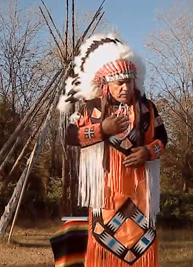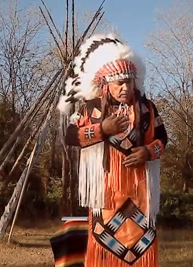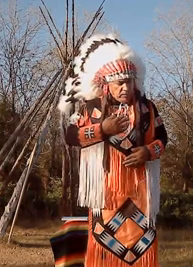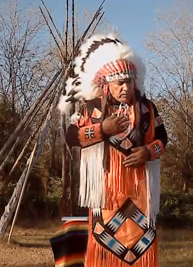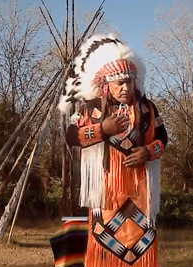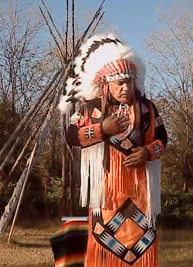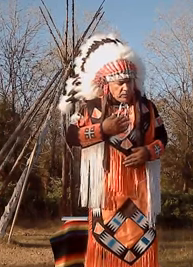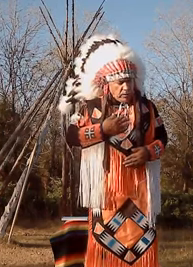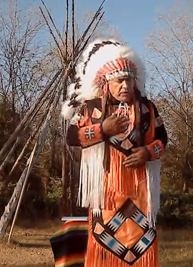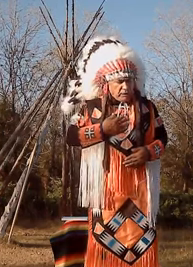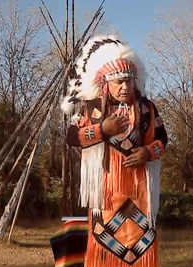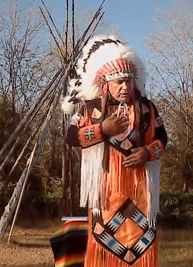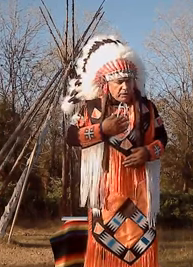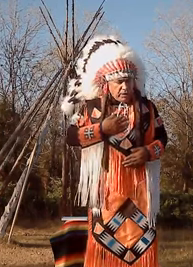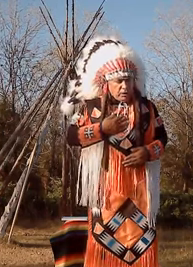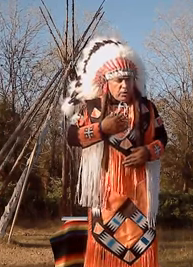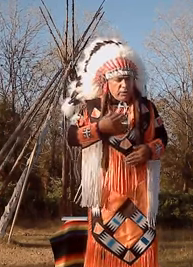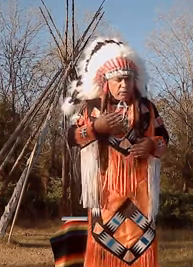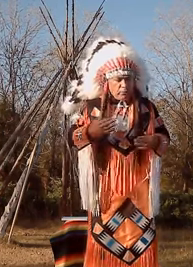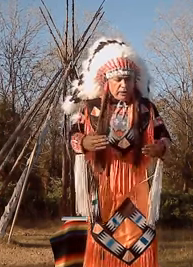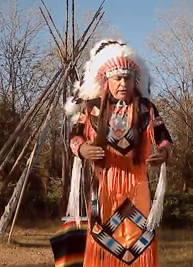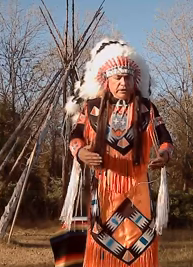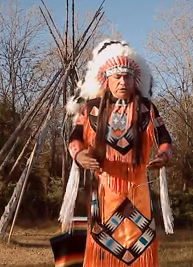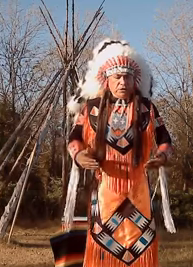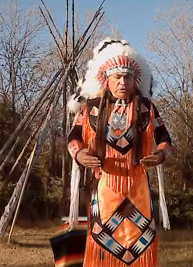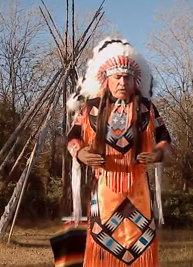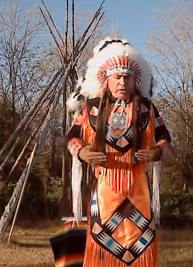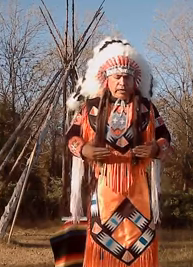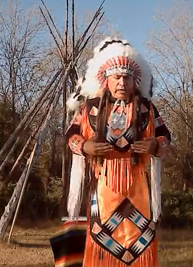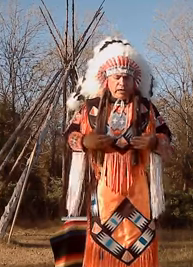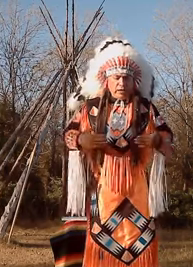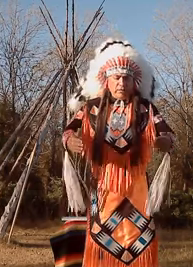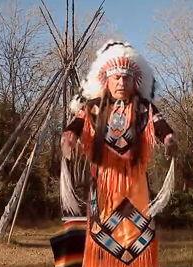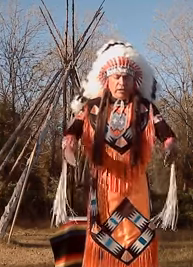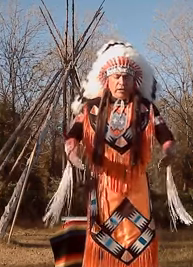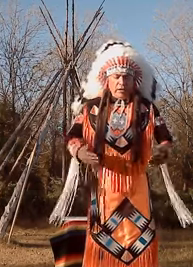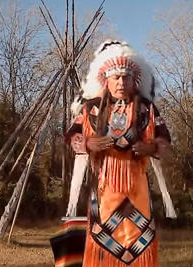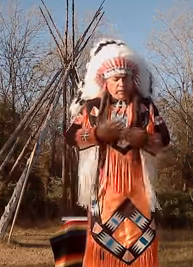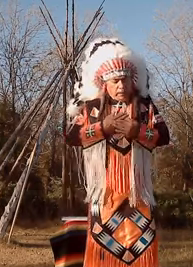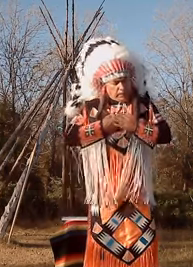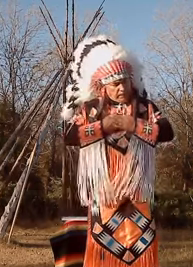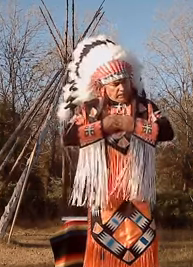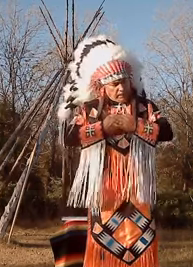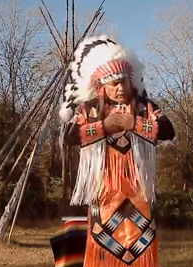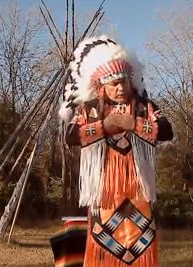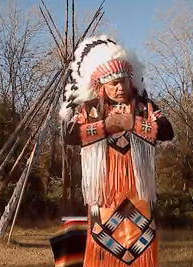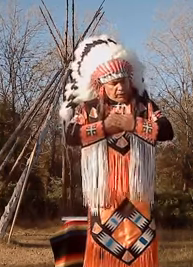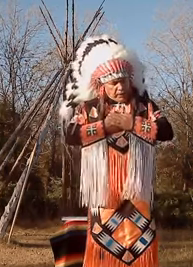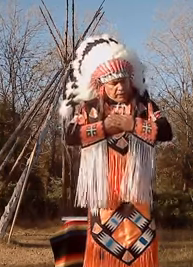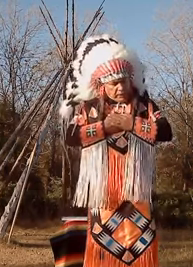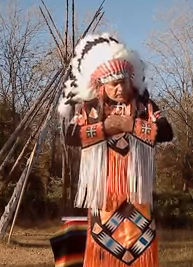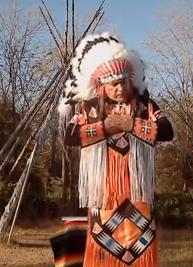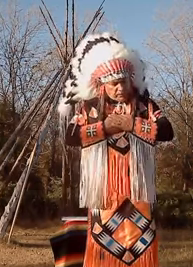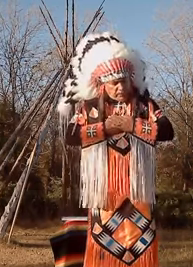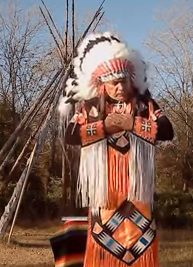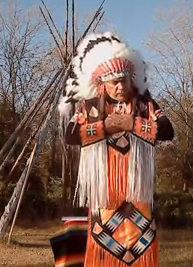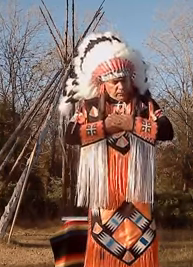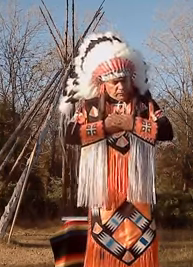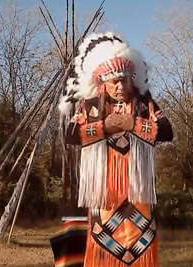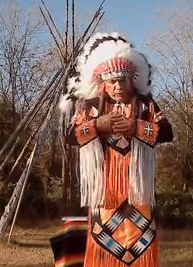or heart touching now when it really touches your heart like love you go like that you know